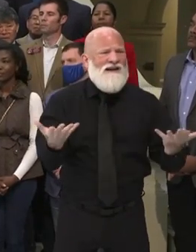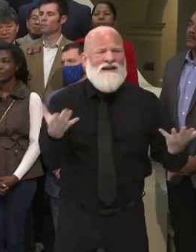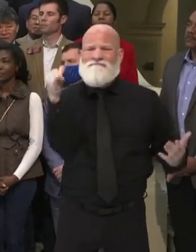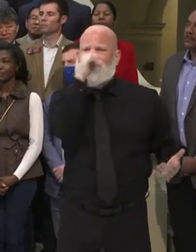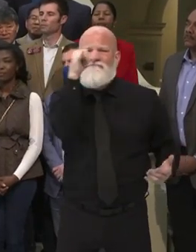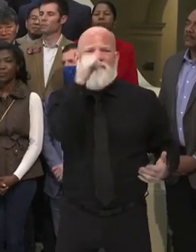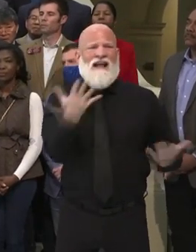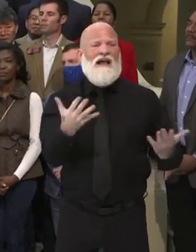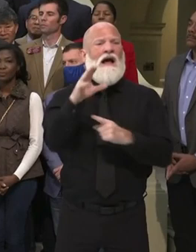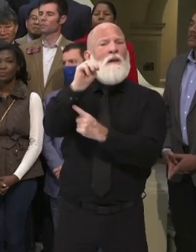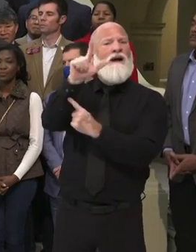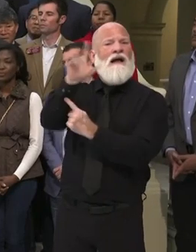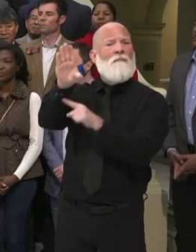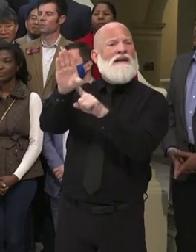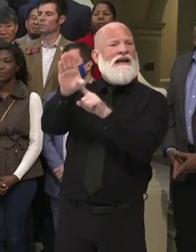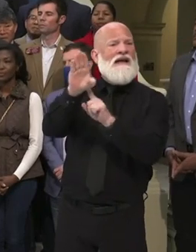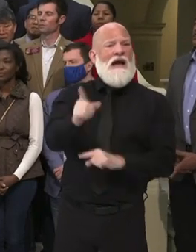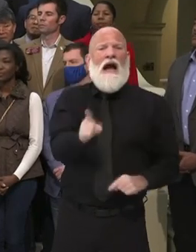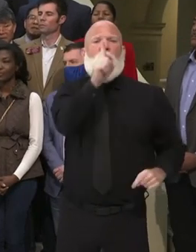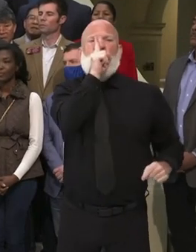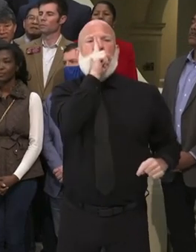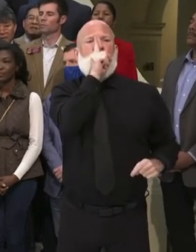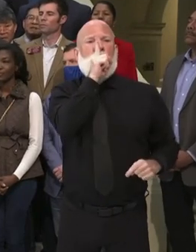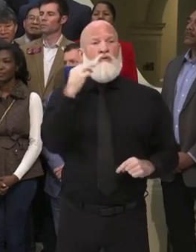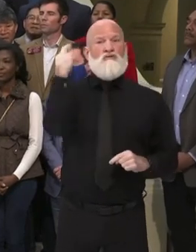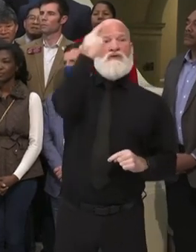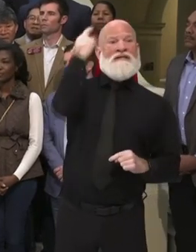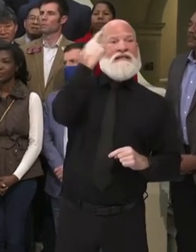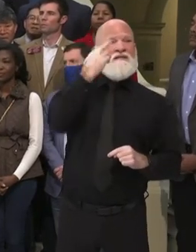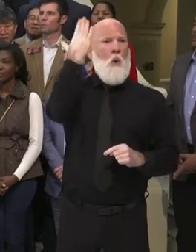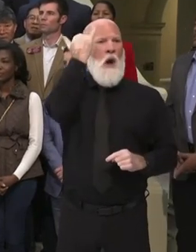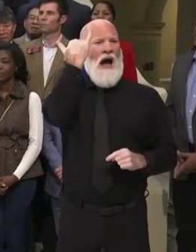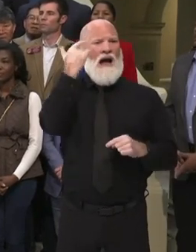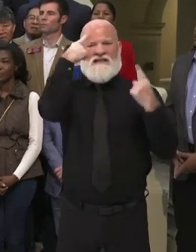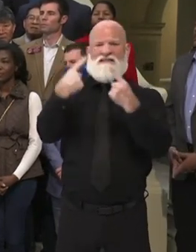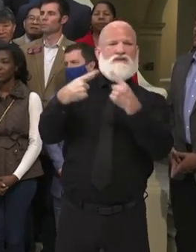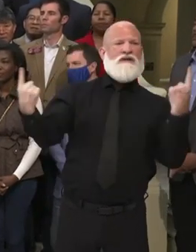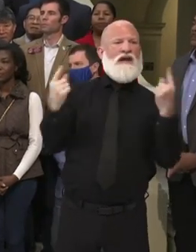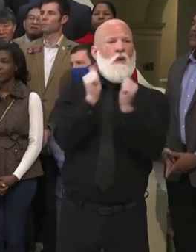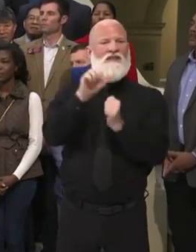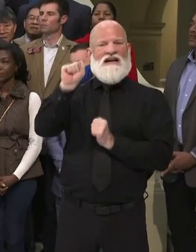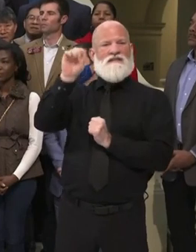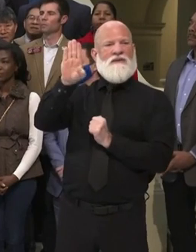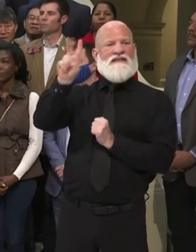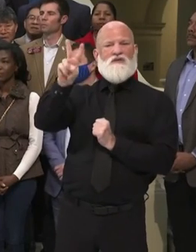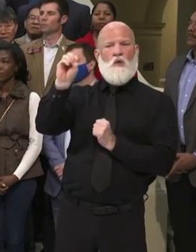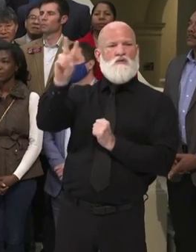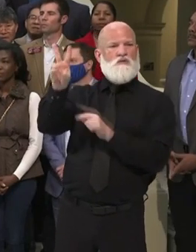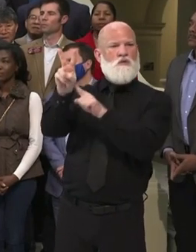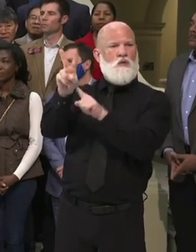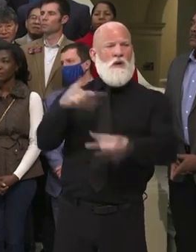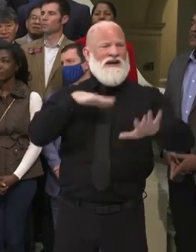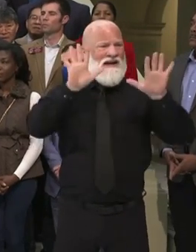single reason that they disagreed with the bill in their statement. Everyone standing here today and those